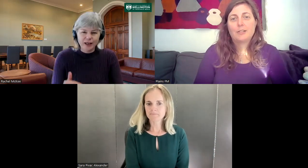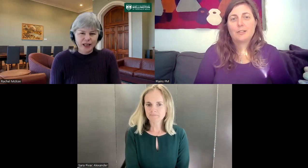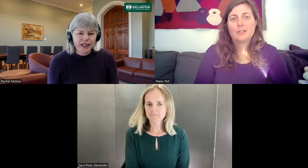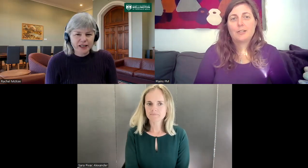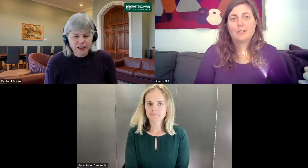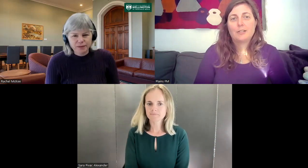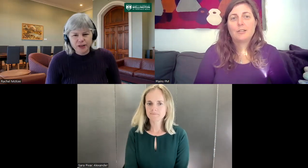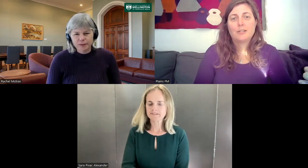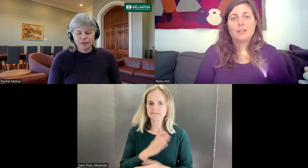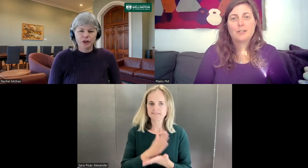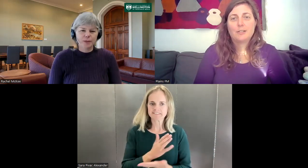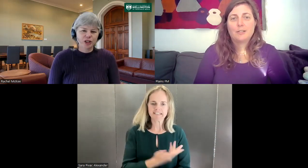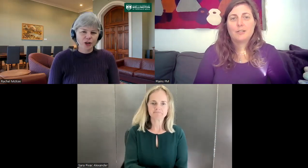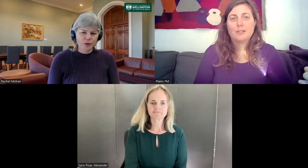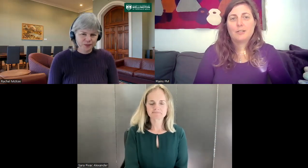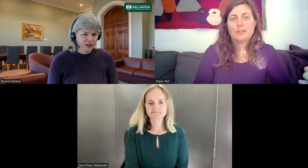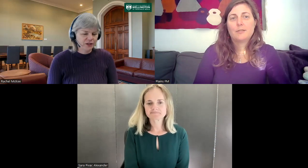Yes, yeah, very much so, definitely.